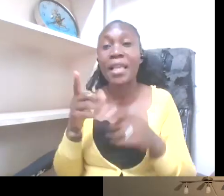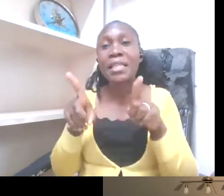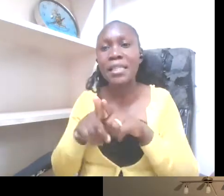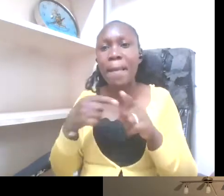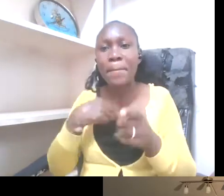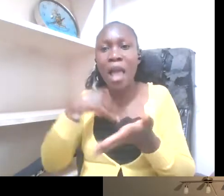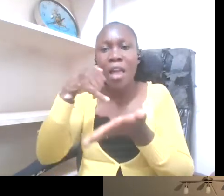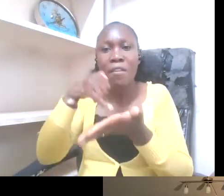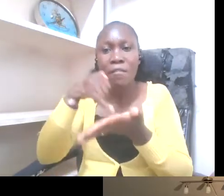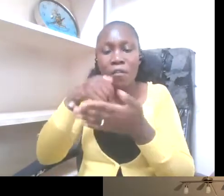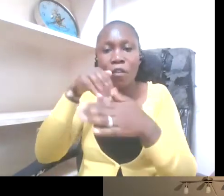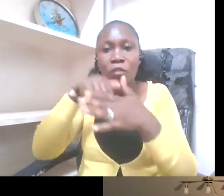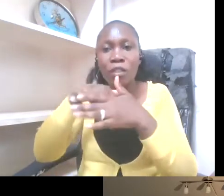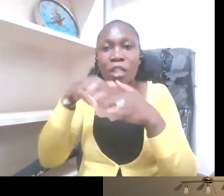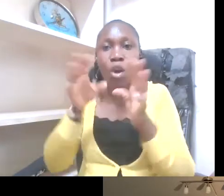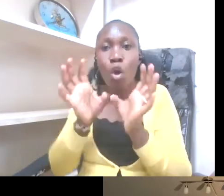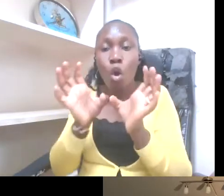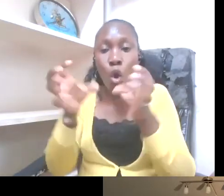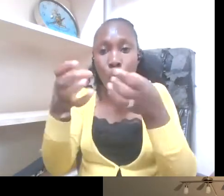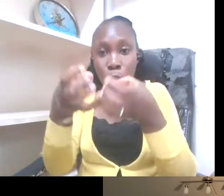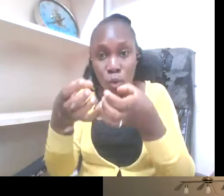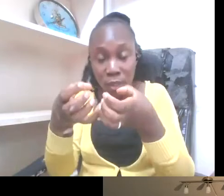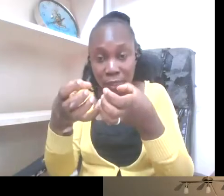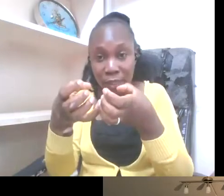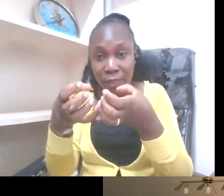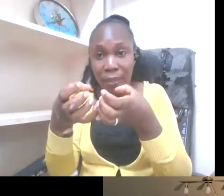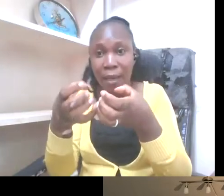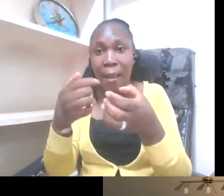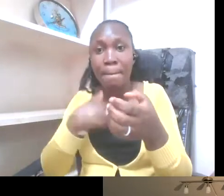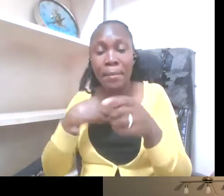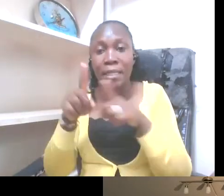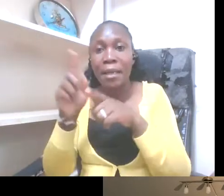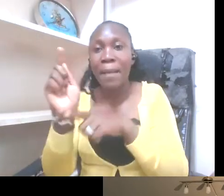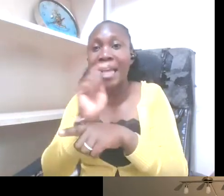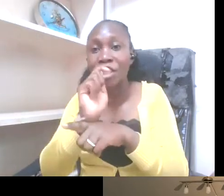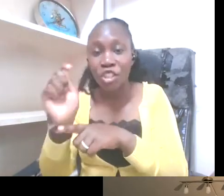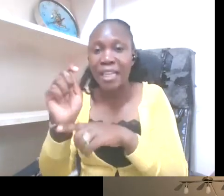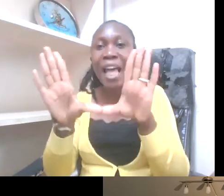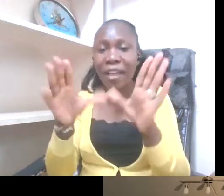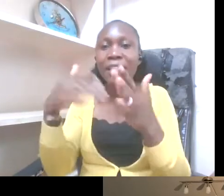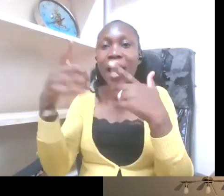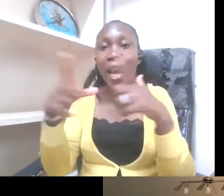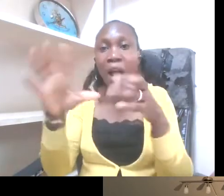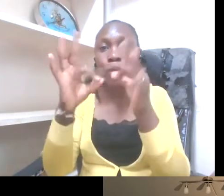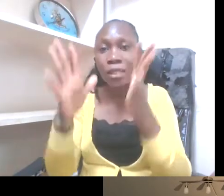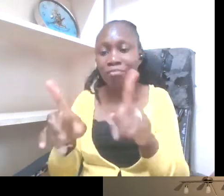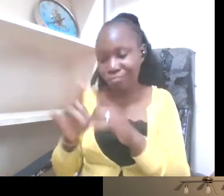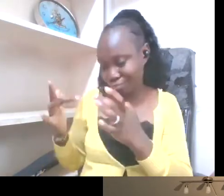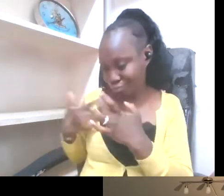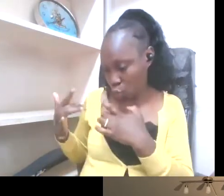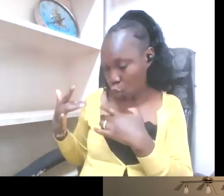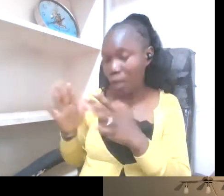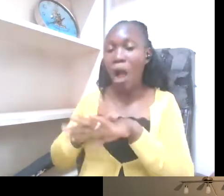the community. And I'm a trained and certified sign language interpreter, as well as a consultant on deaf mental health.